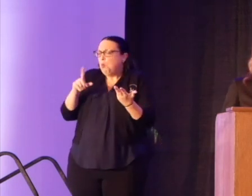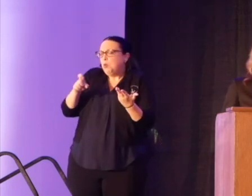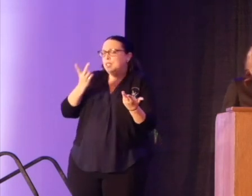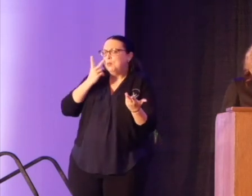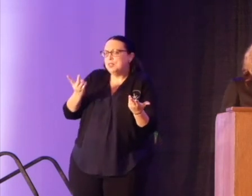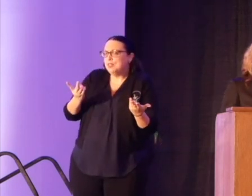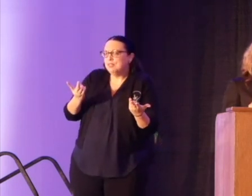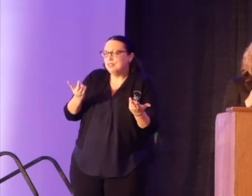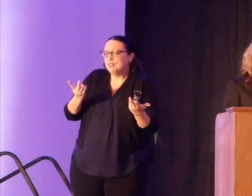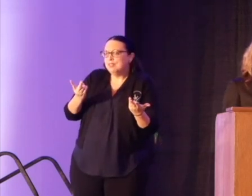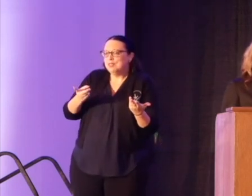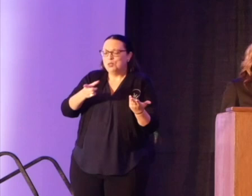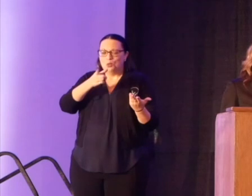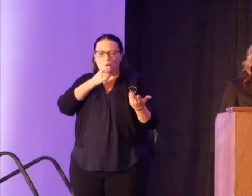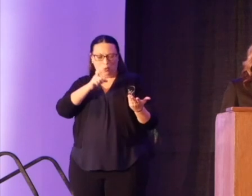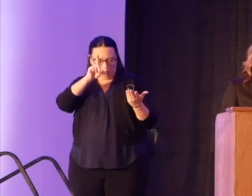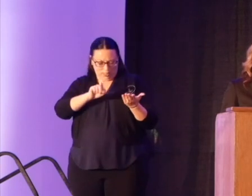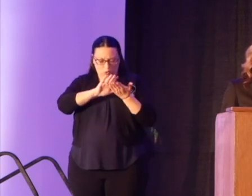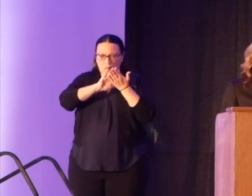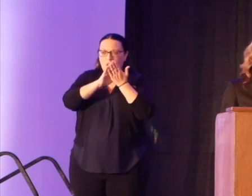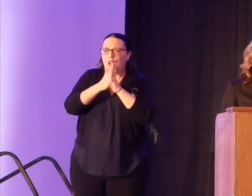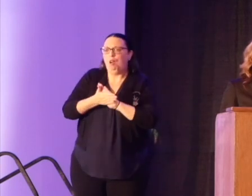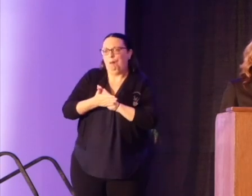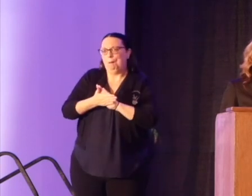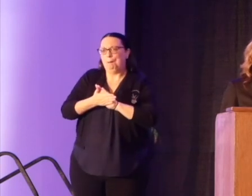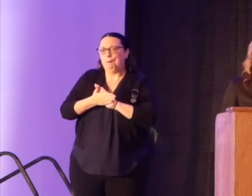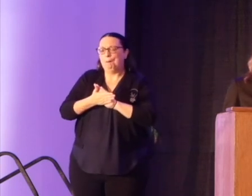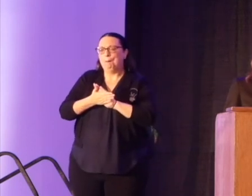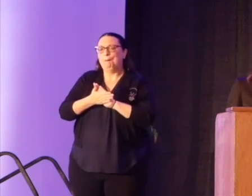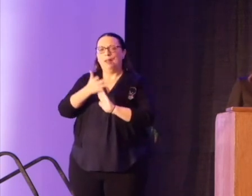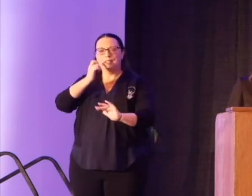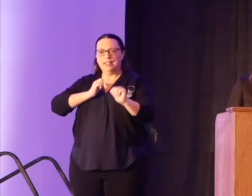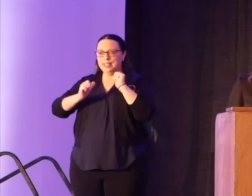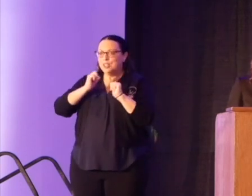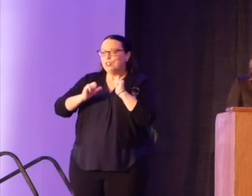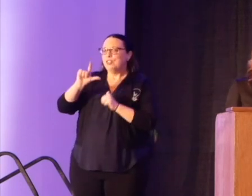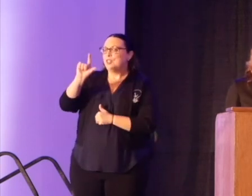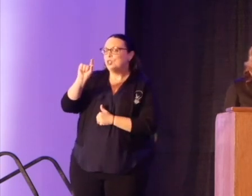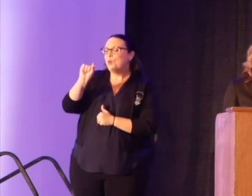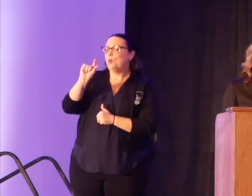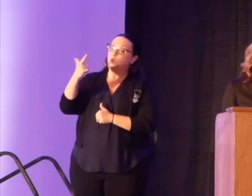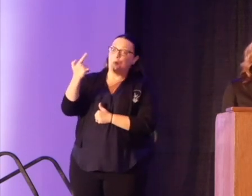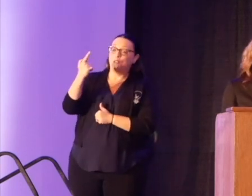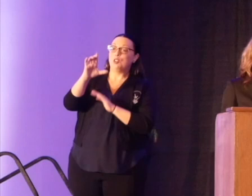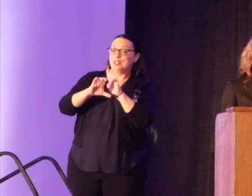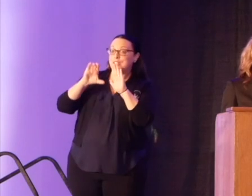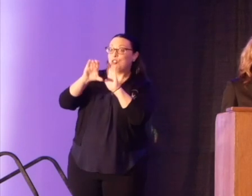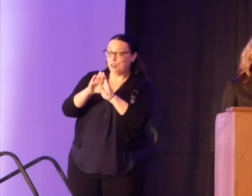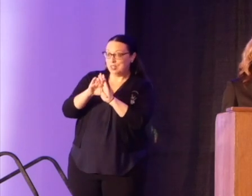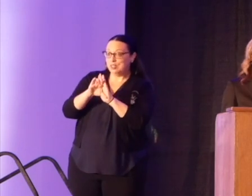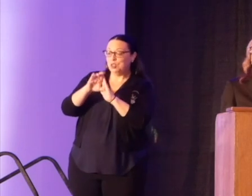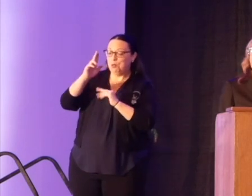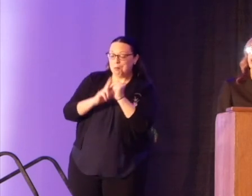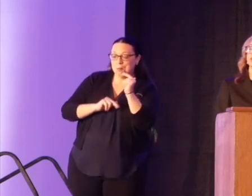and who do we need to be and to become as theater in the 21st century to build a